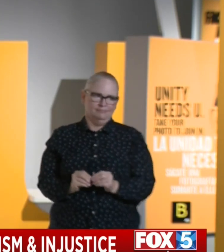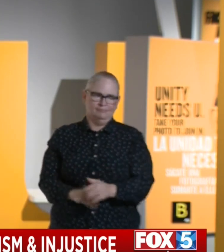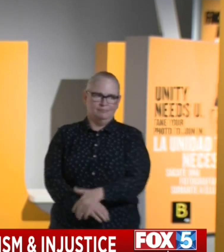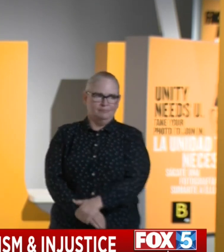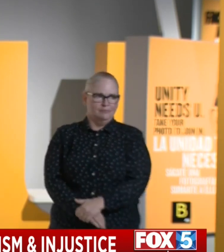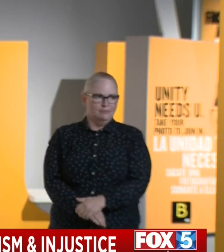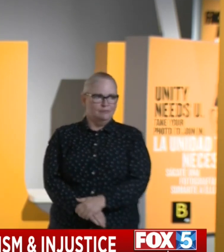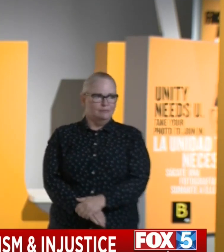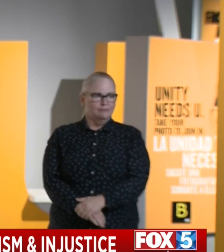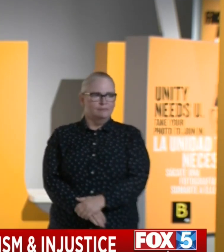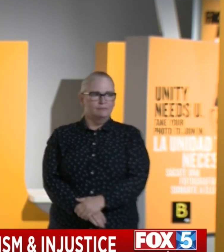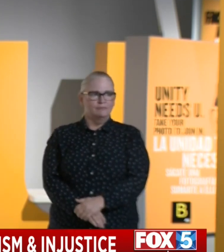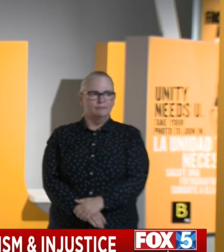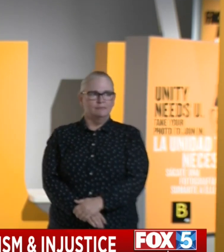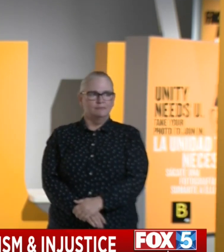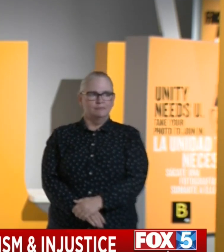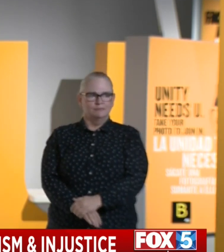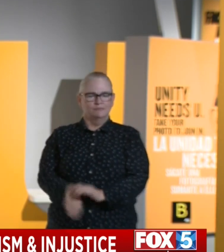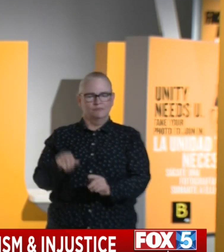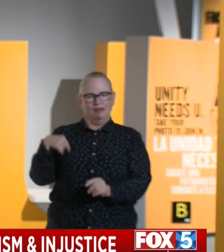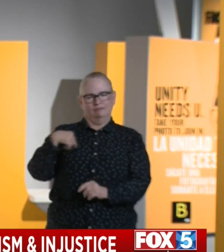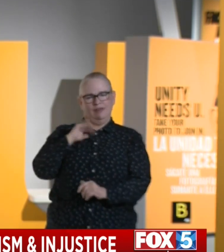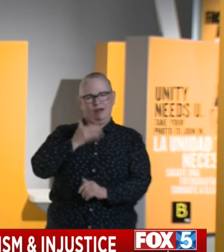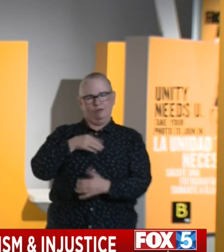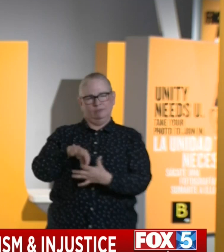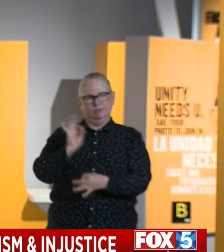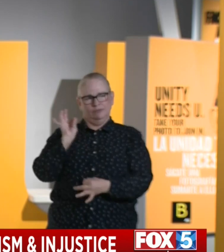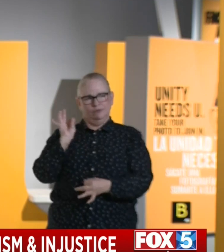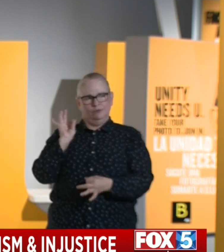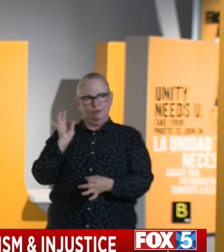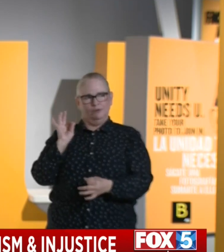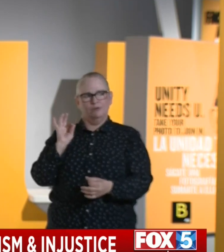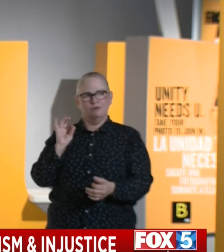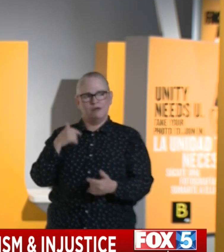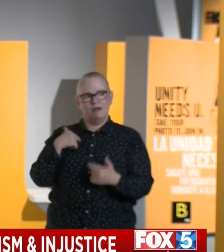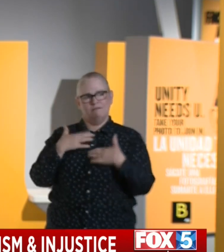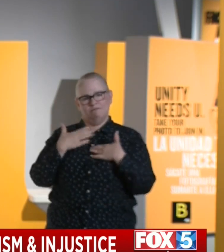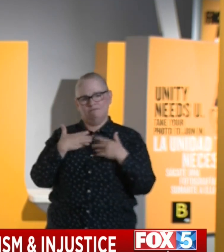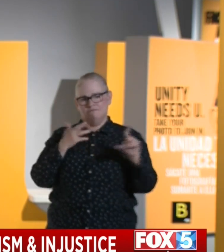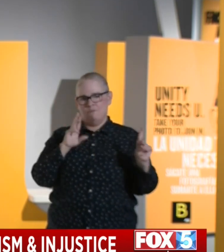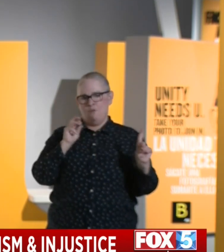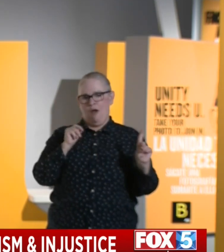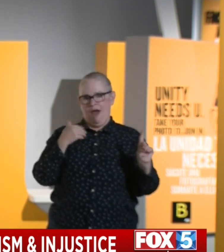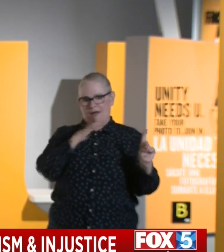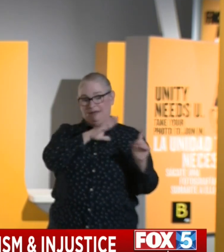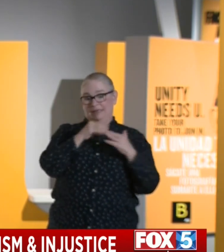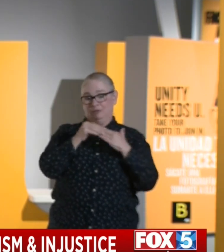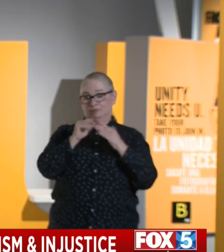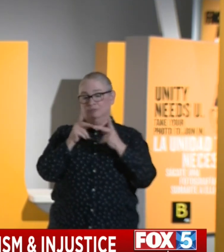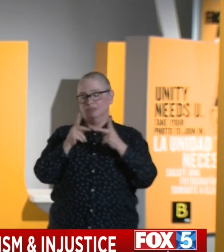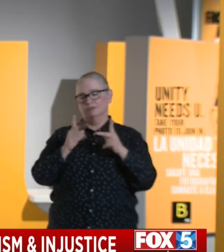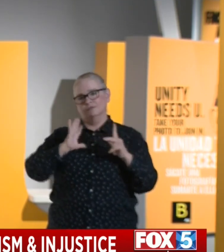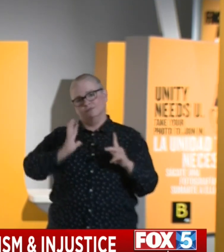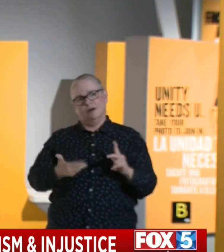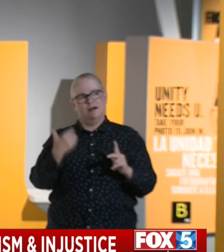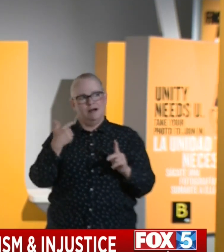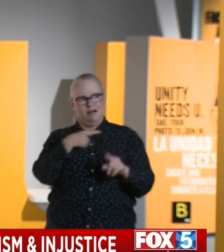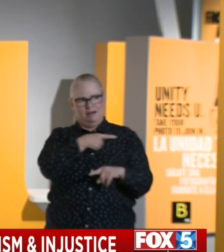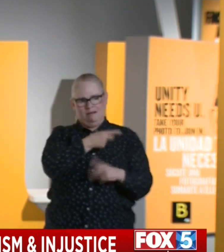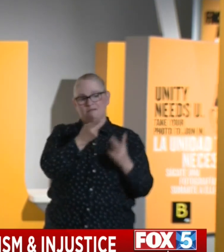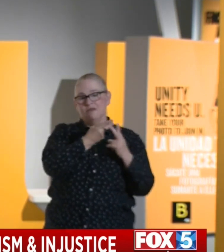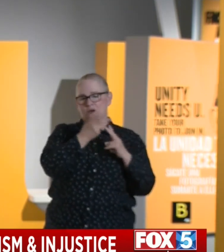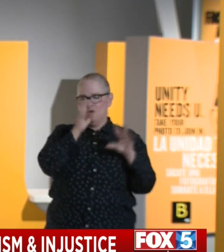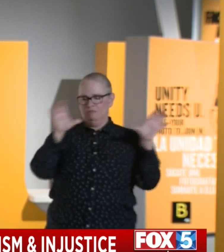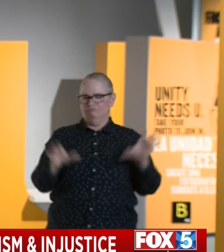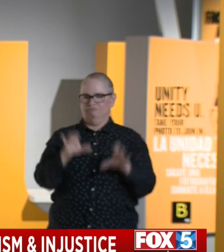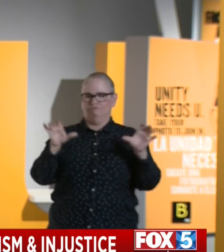that is the spirit that brings Ron to his leadership position, brings Latifa here today. And certainly that's the spirit we'll